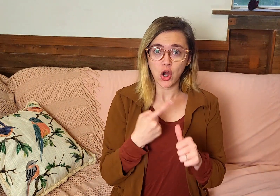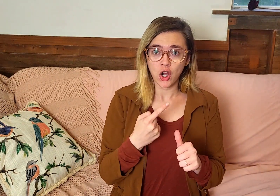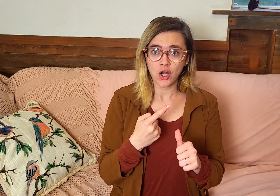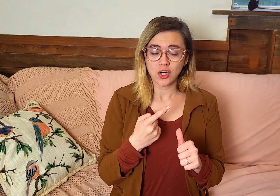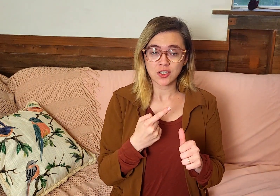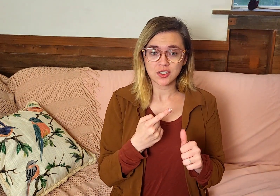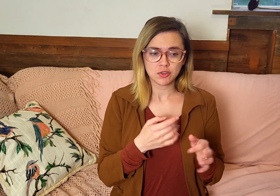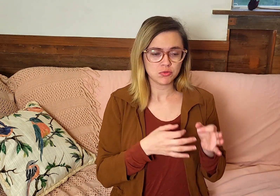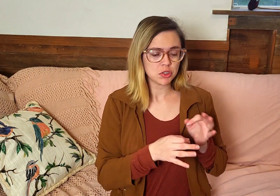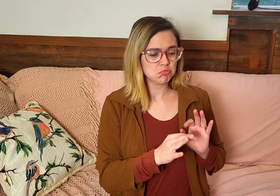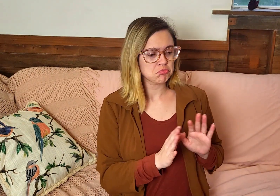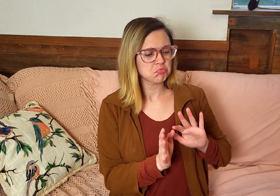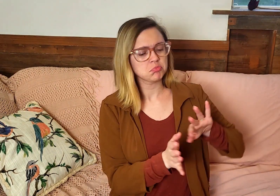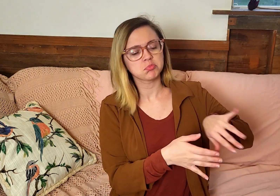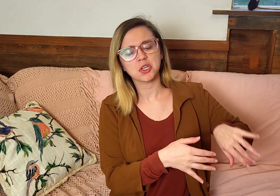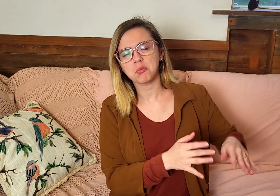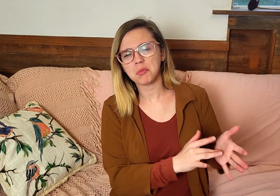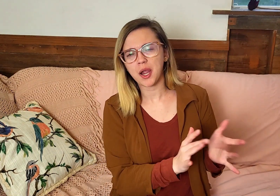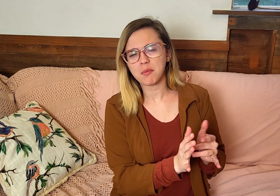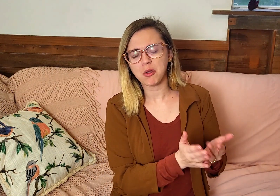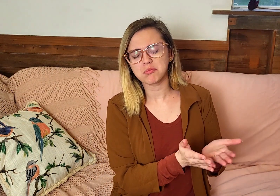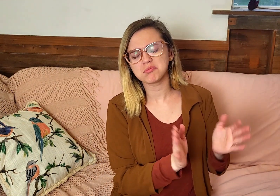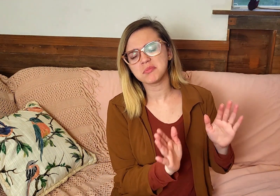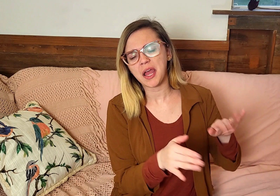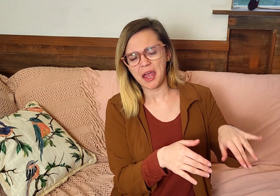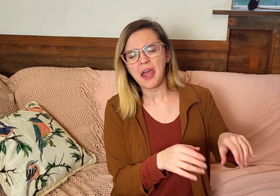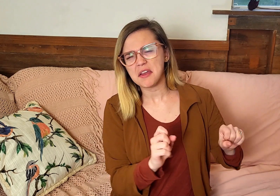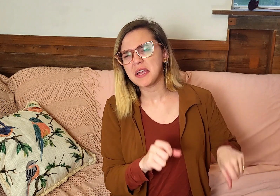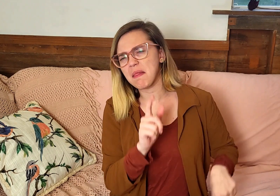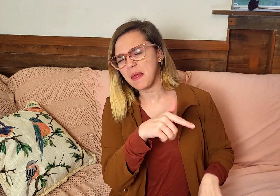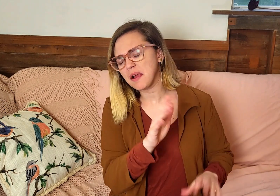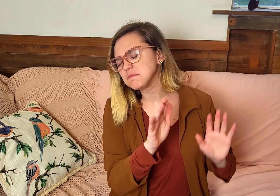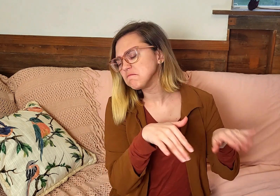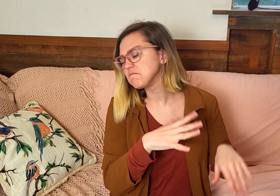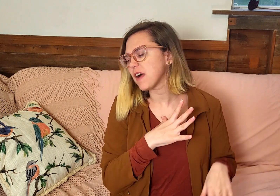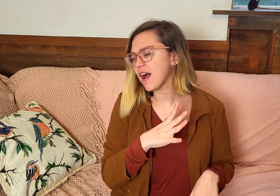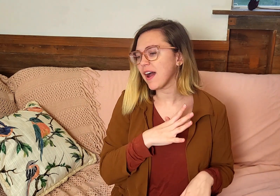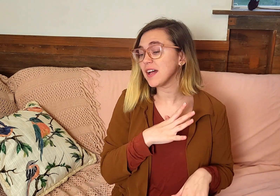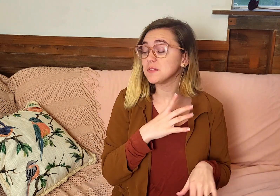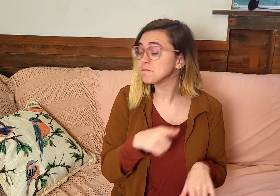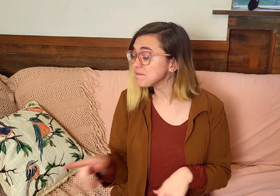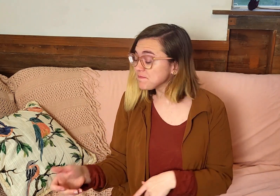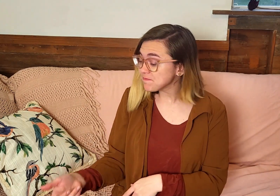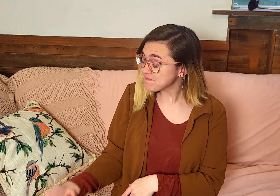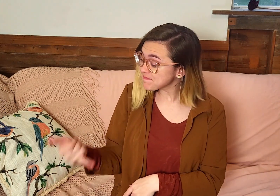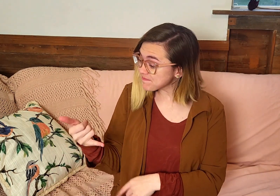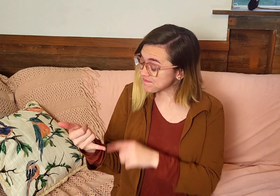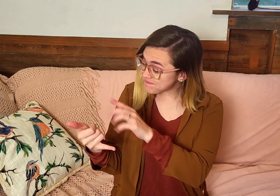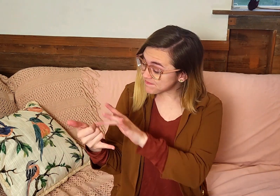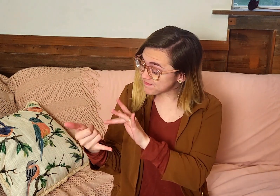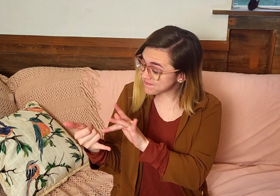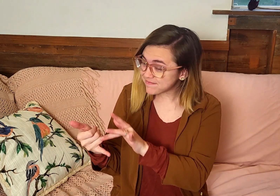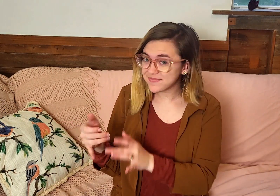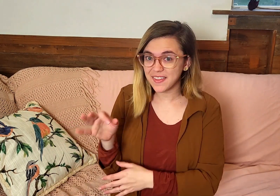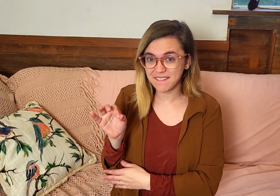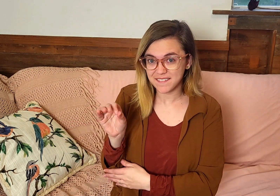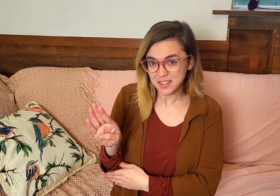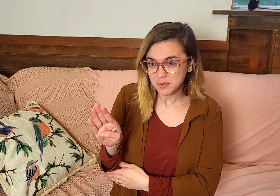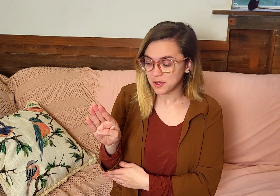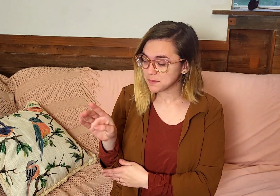If the first thing in the morning, you're like, ah, it's okay. I can read my Bible later. It's not that important. And then you start scrolling